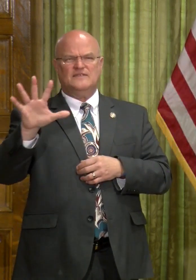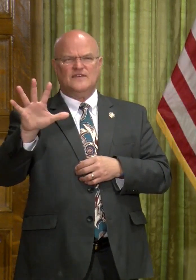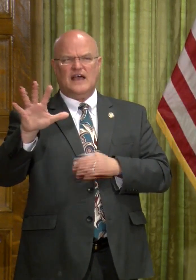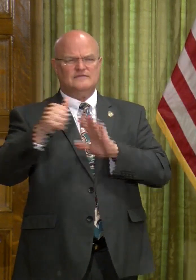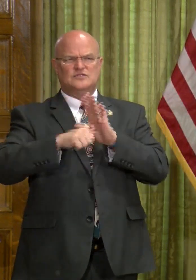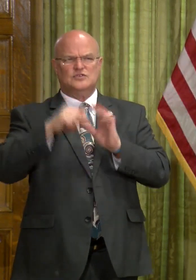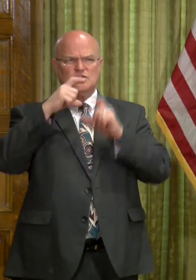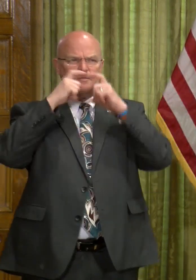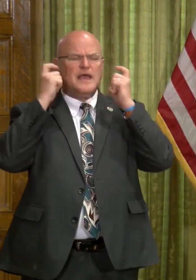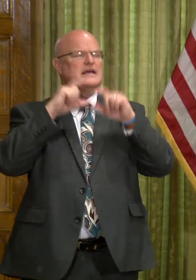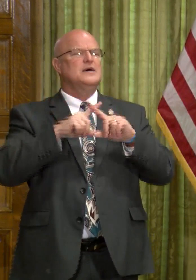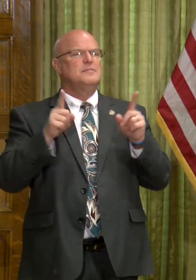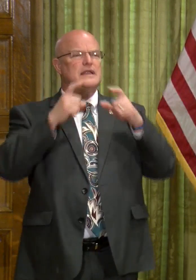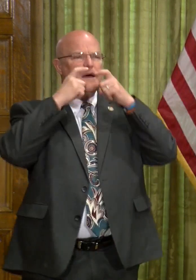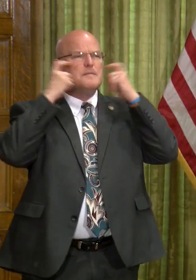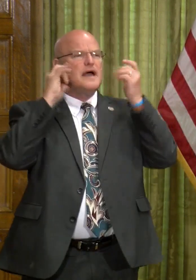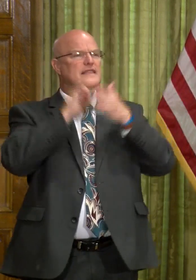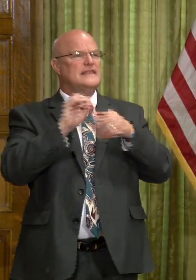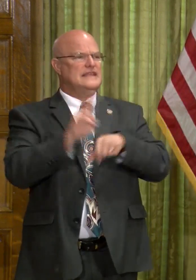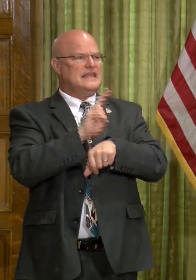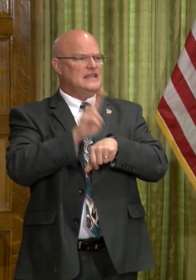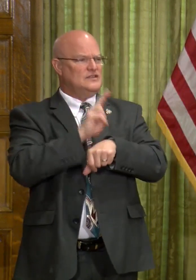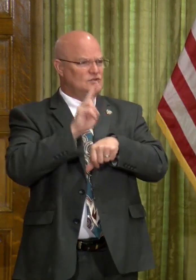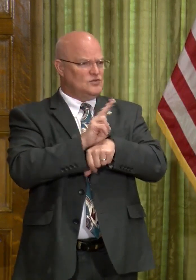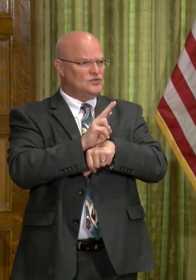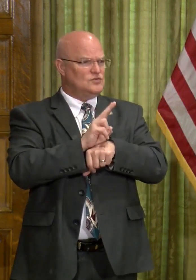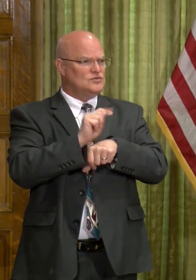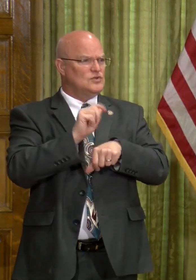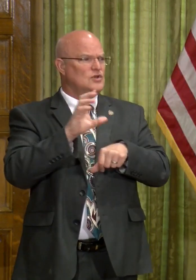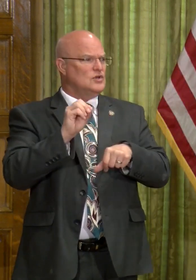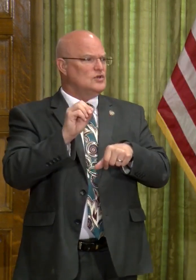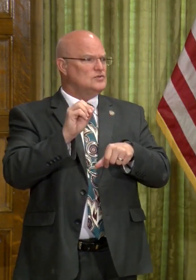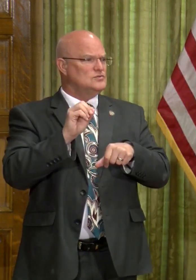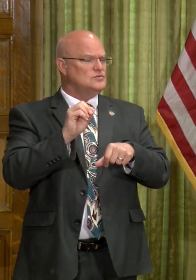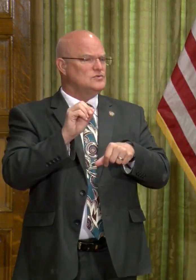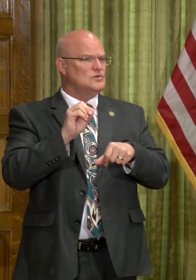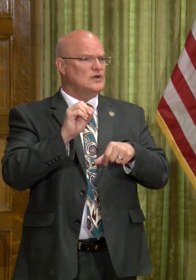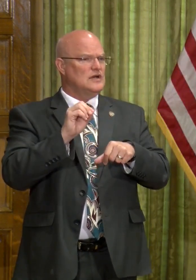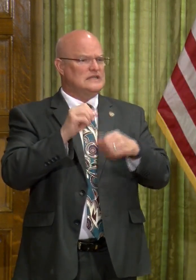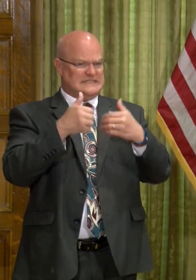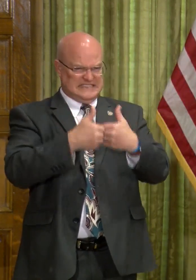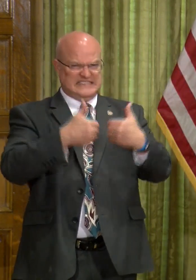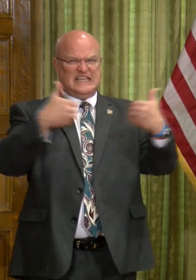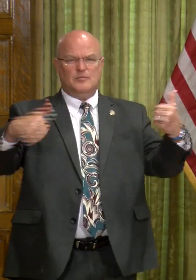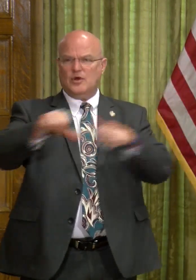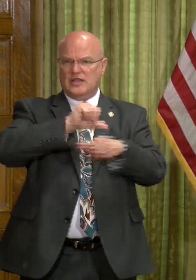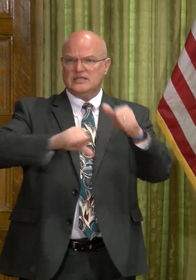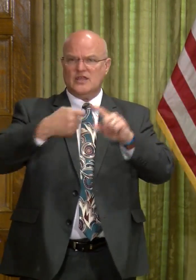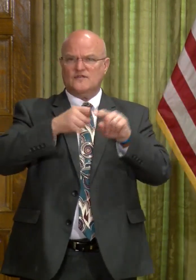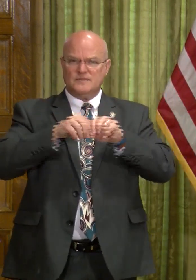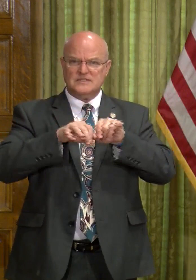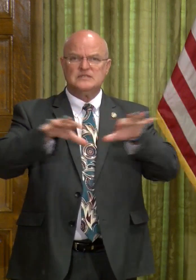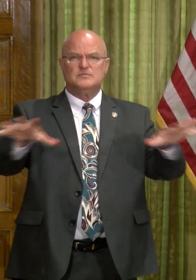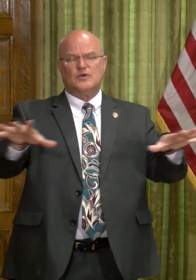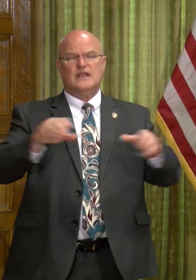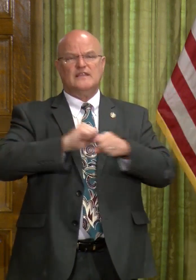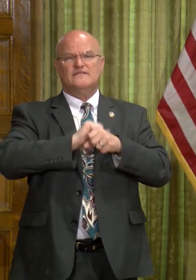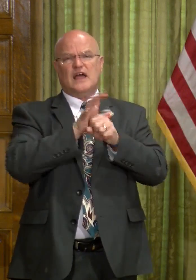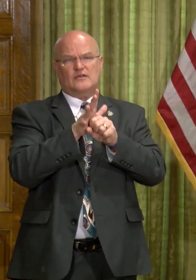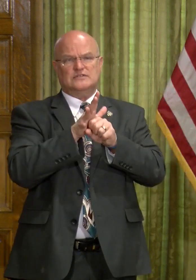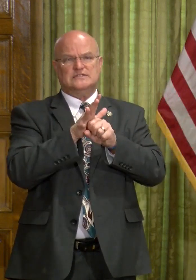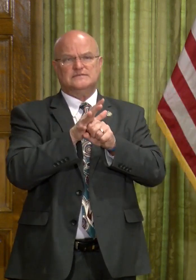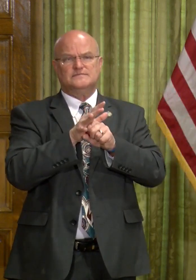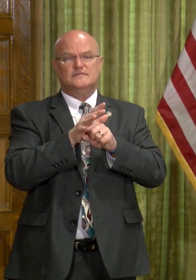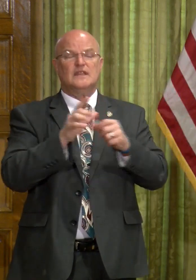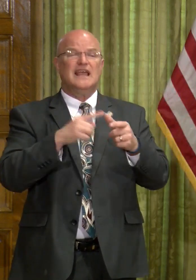surgical masks, but a mask that they can use and separate each other from the spread of the virus.